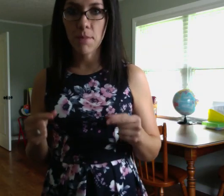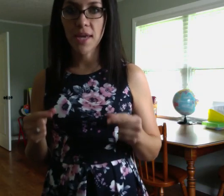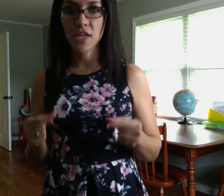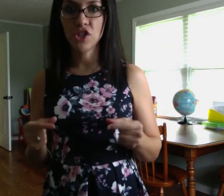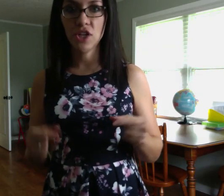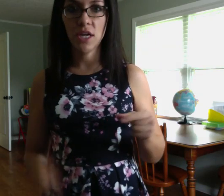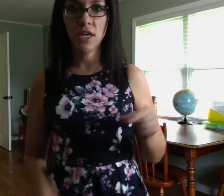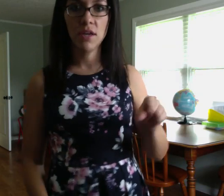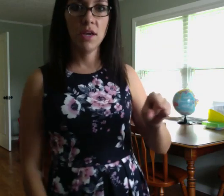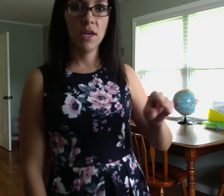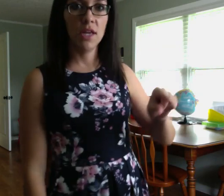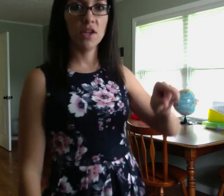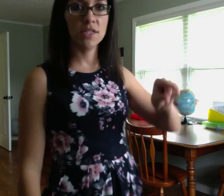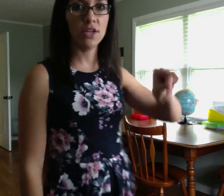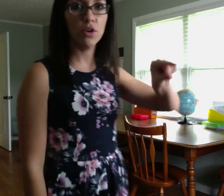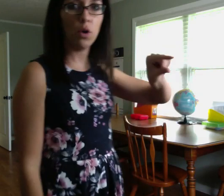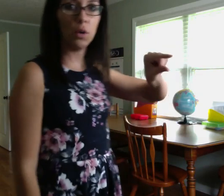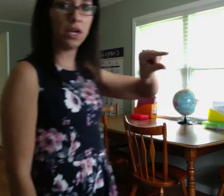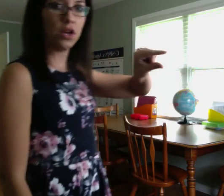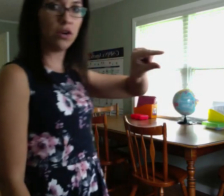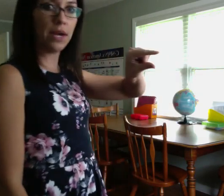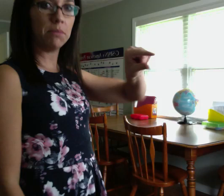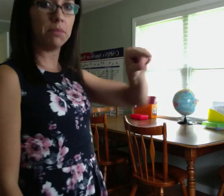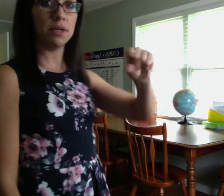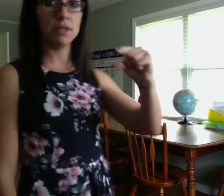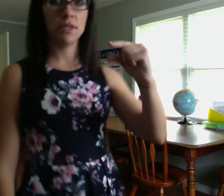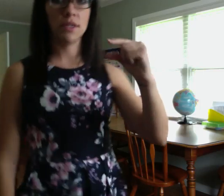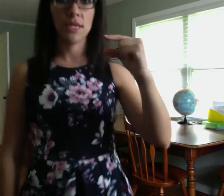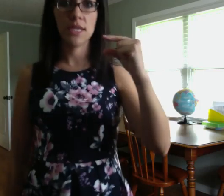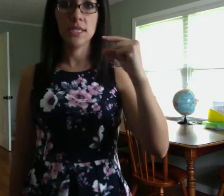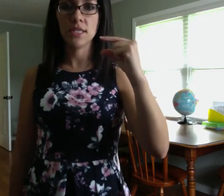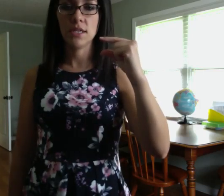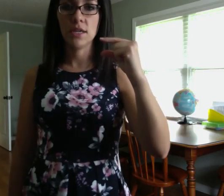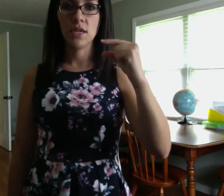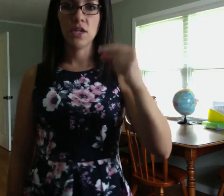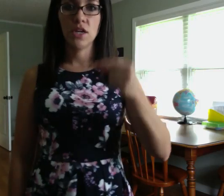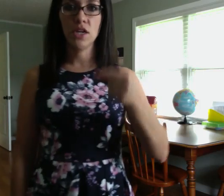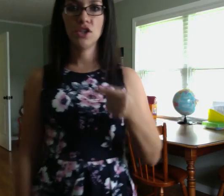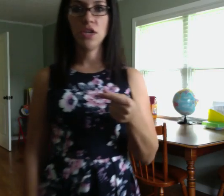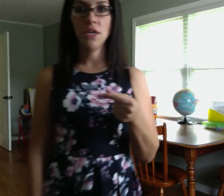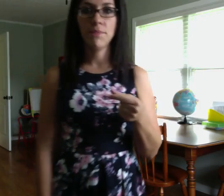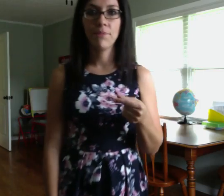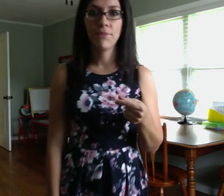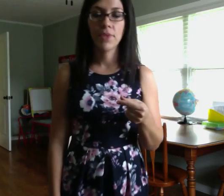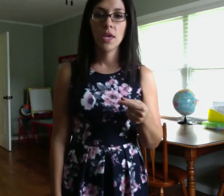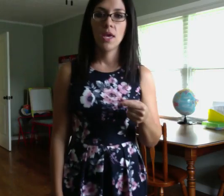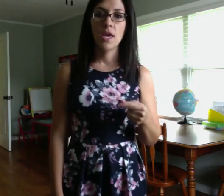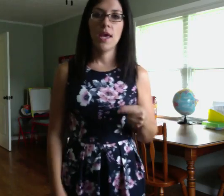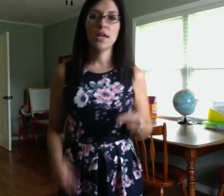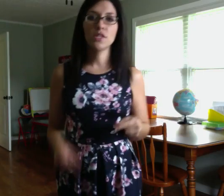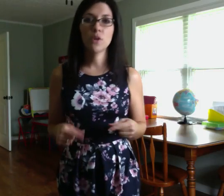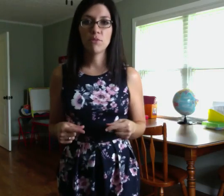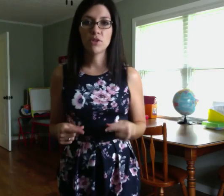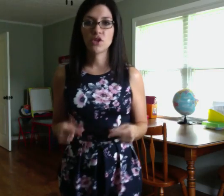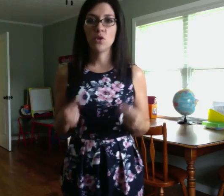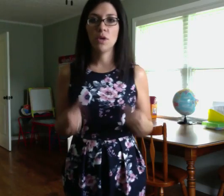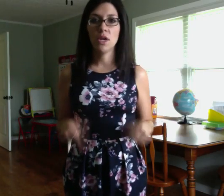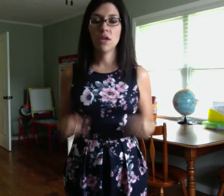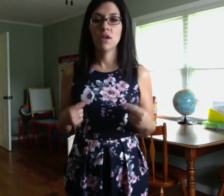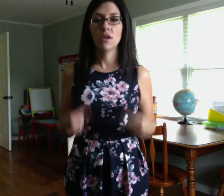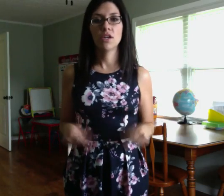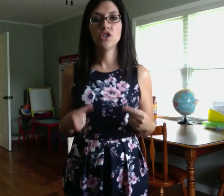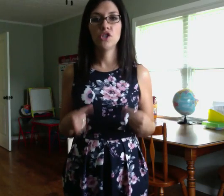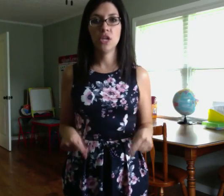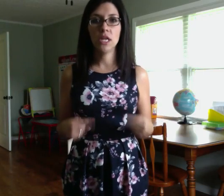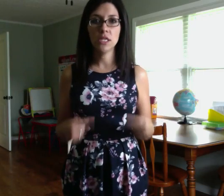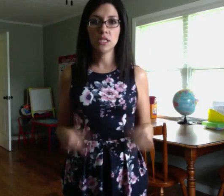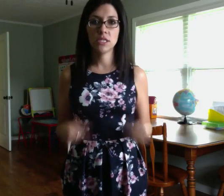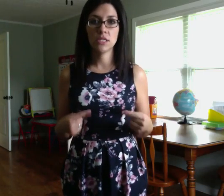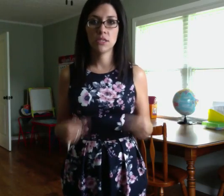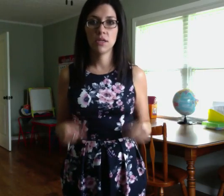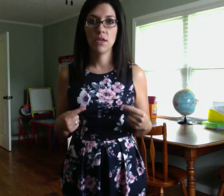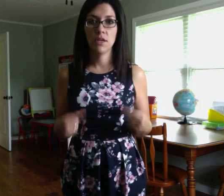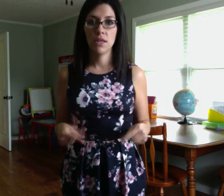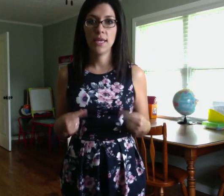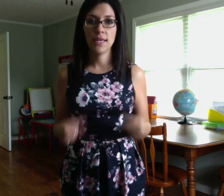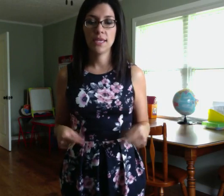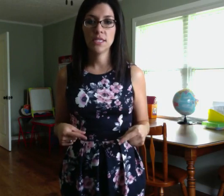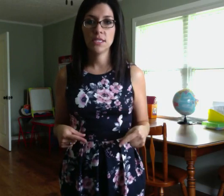make a G. It looks like you're holding a grape, like this, a G. And so, I'm just doing genus, like this.